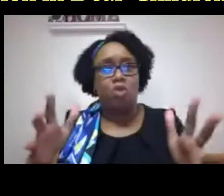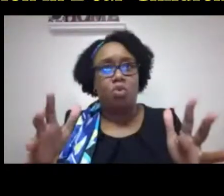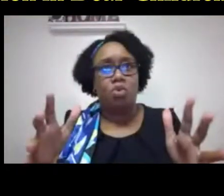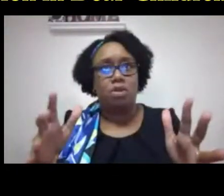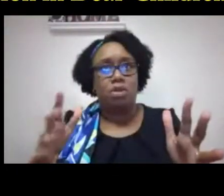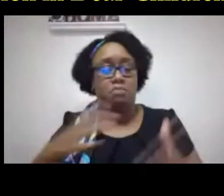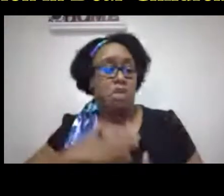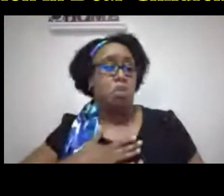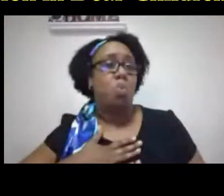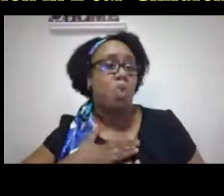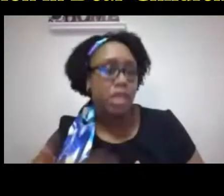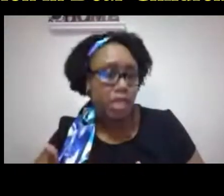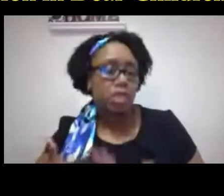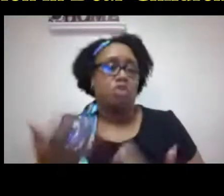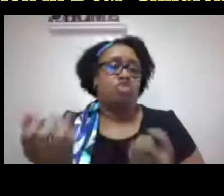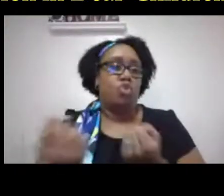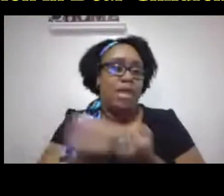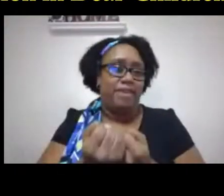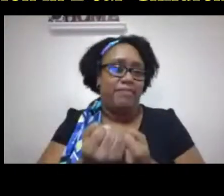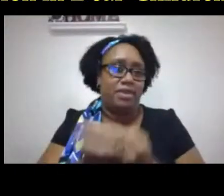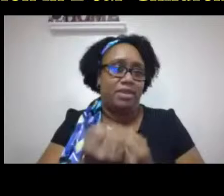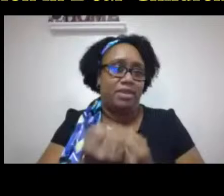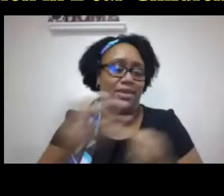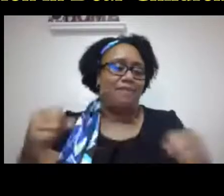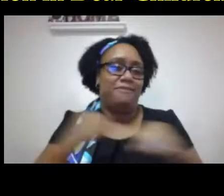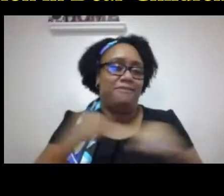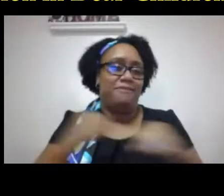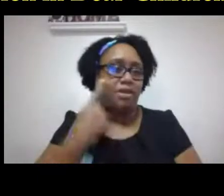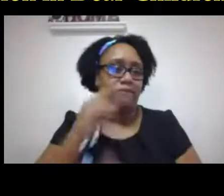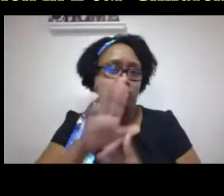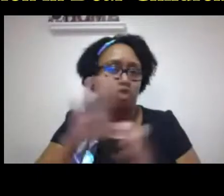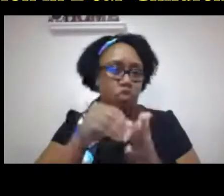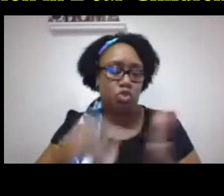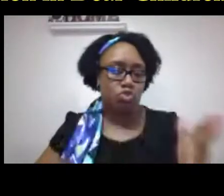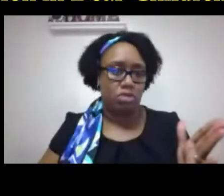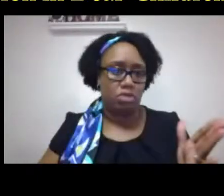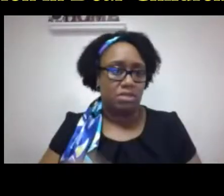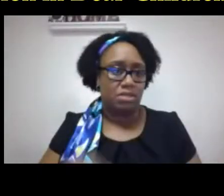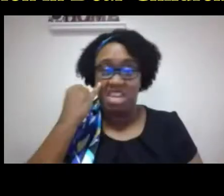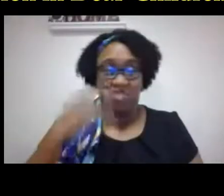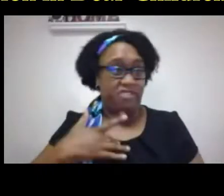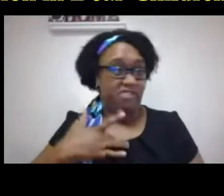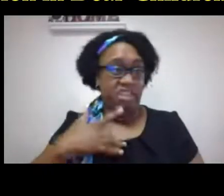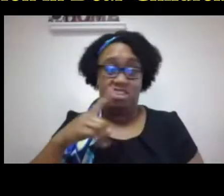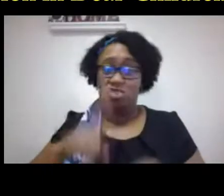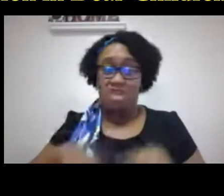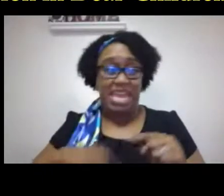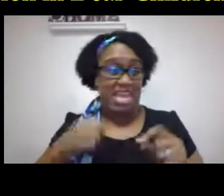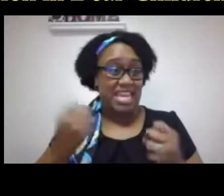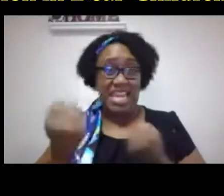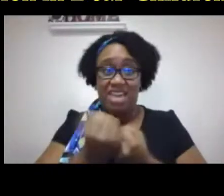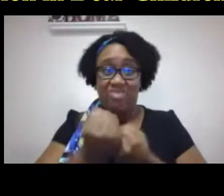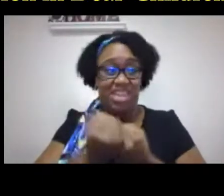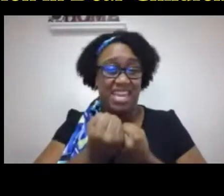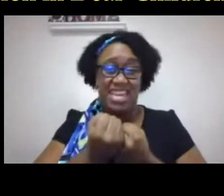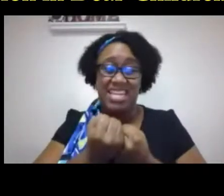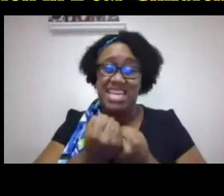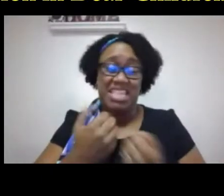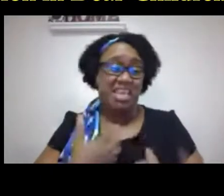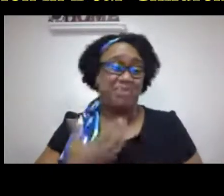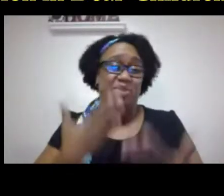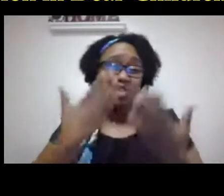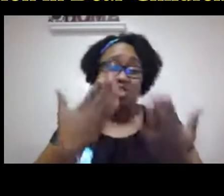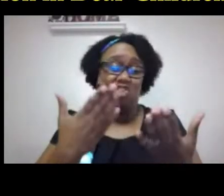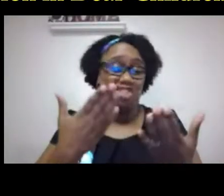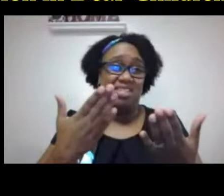i'd say you can't enter this field without a willingness to be an advocate without